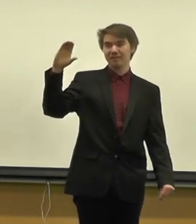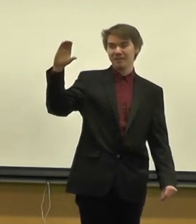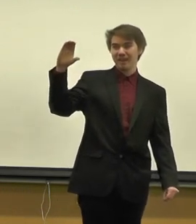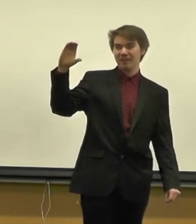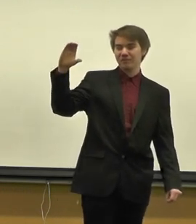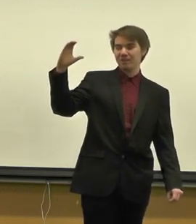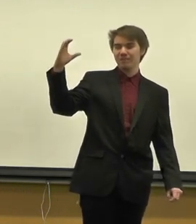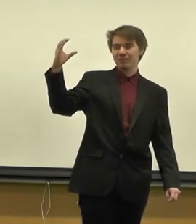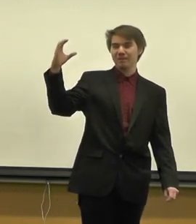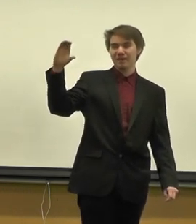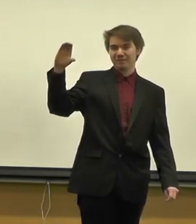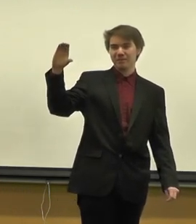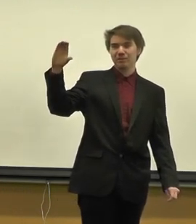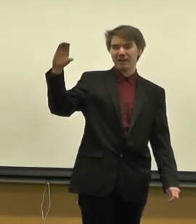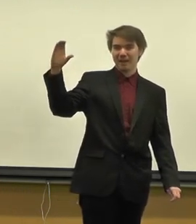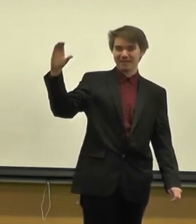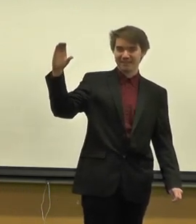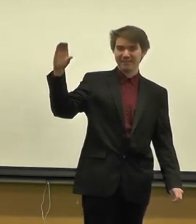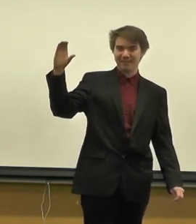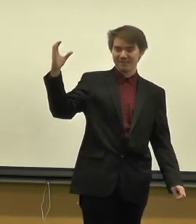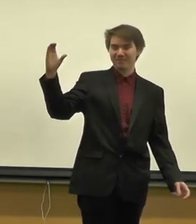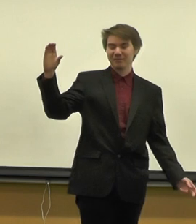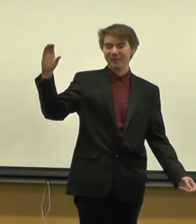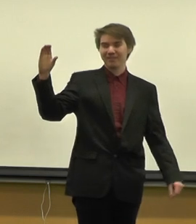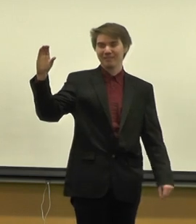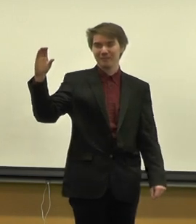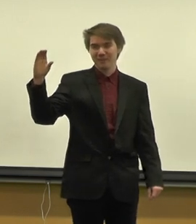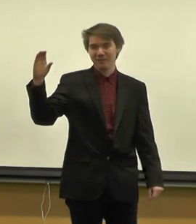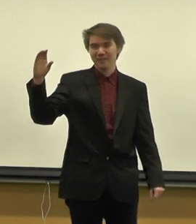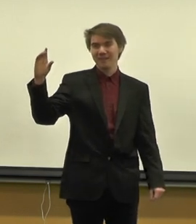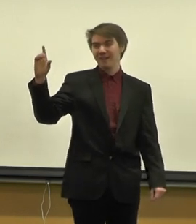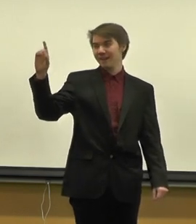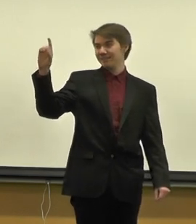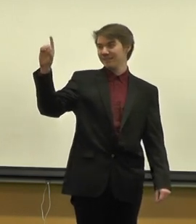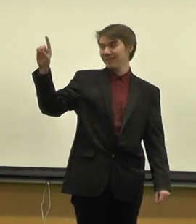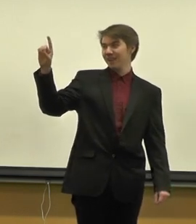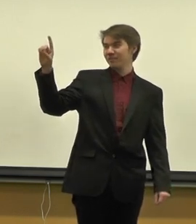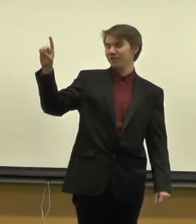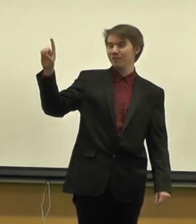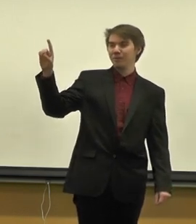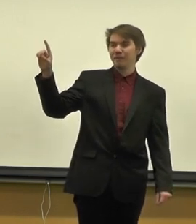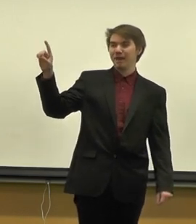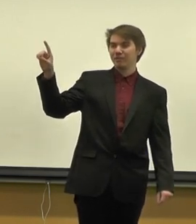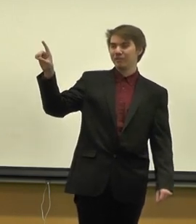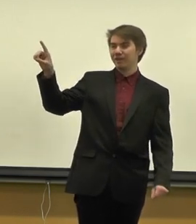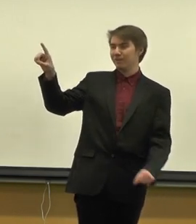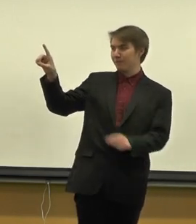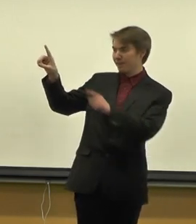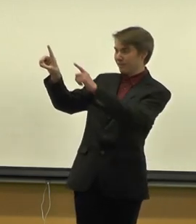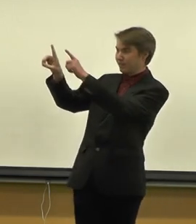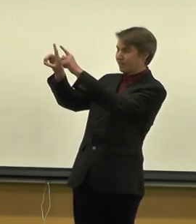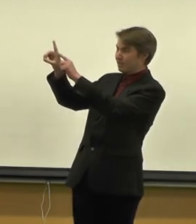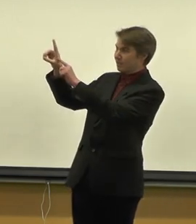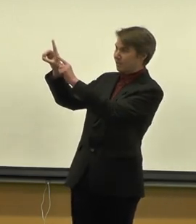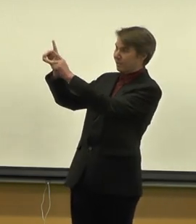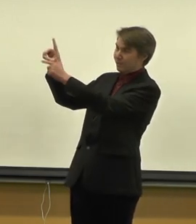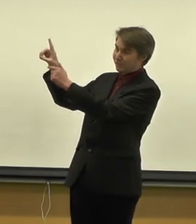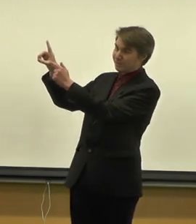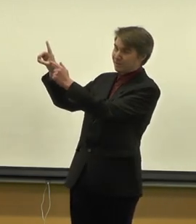C handshape, you just make a C with your hands. It's fairly simple. A D handshape, you can imagine it like you're making a letter D